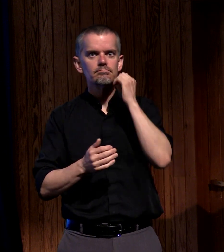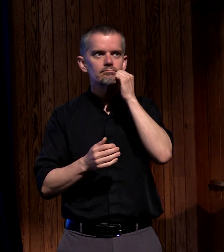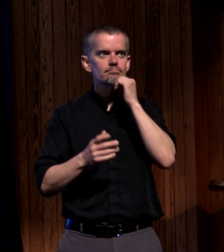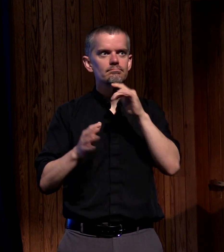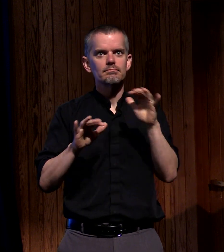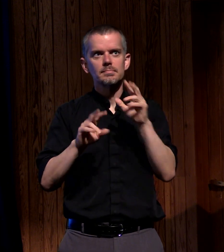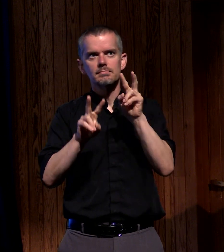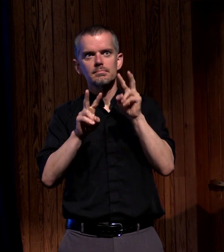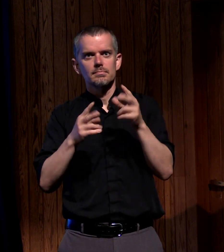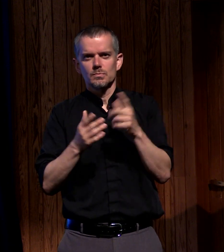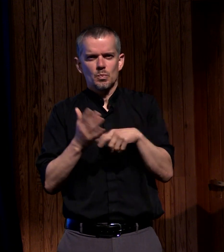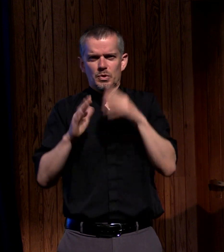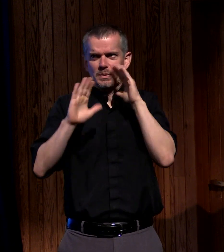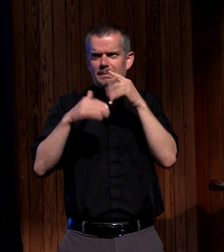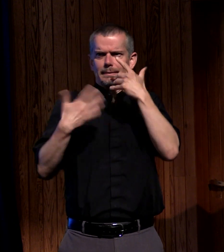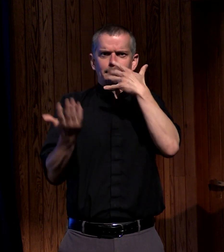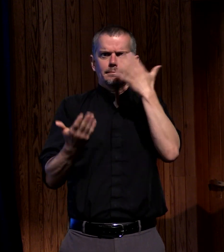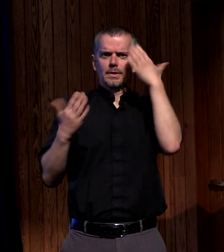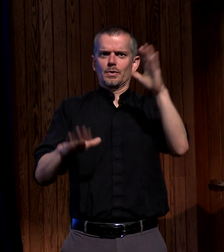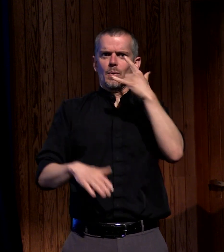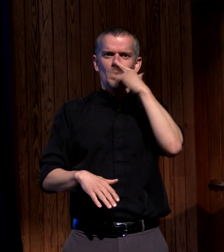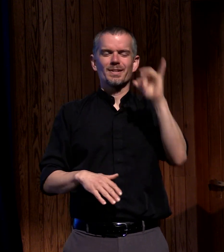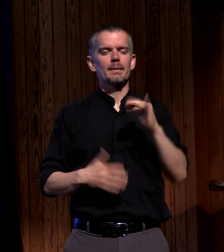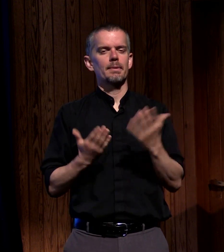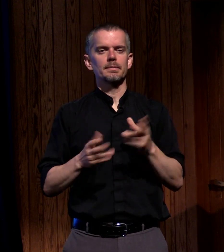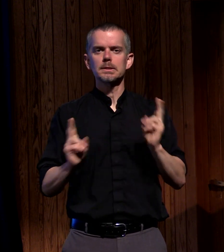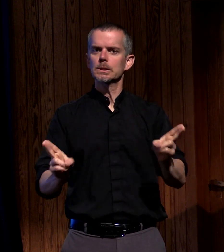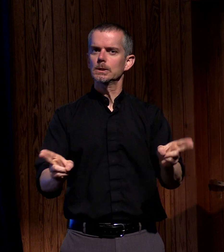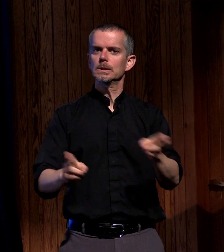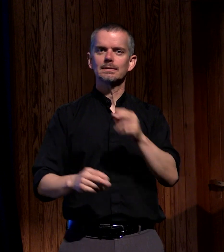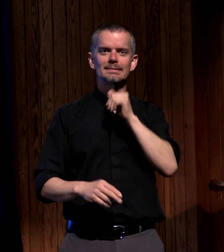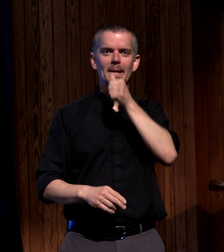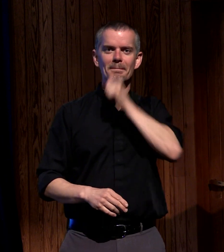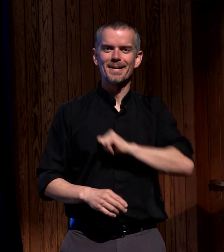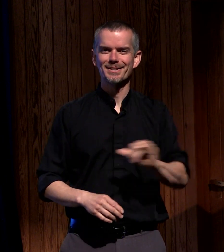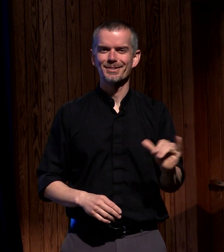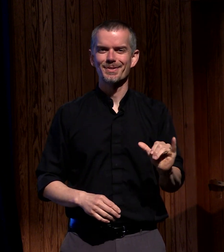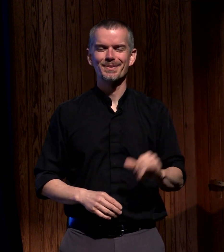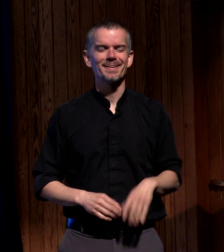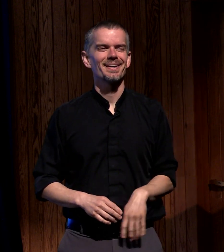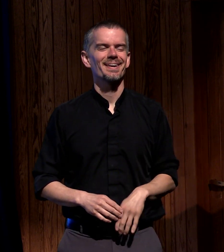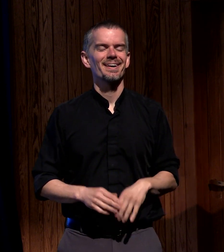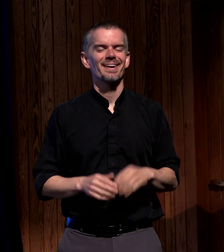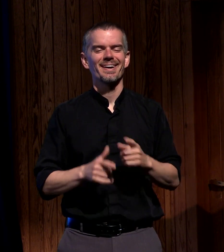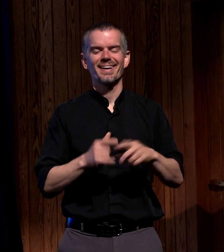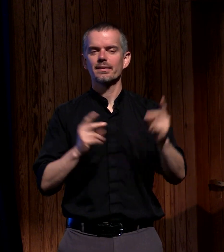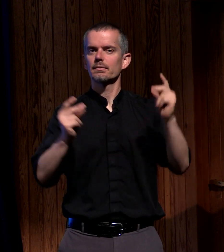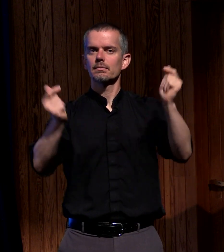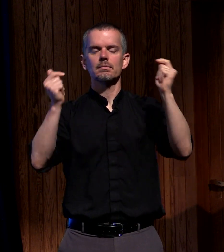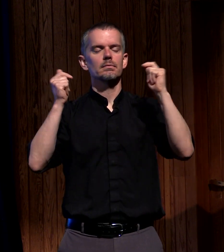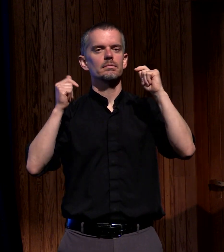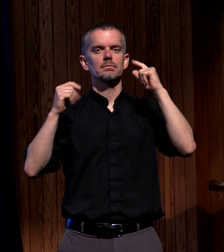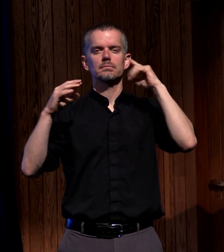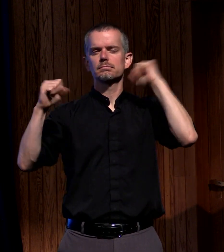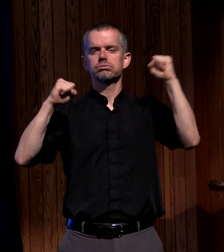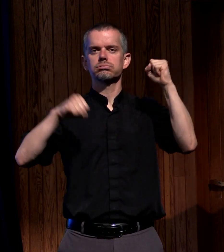great levels of of impatience as well in the room and then all of a sudden the sound of heaven touching earth